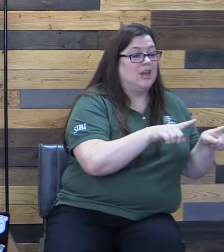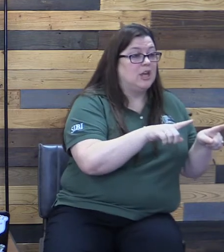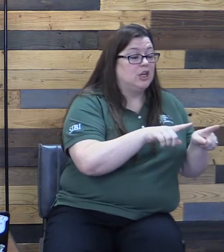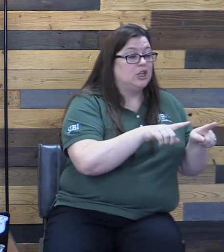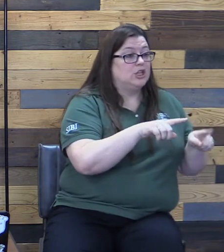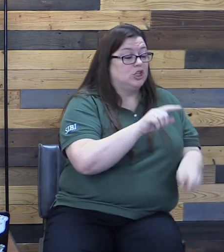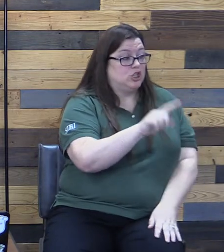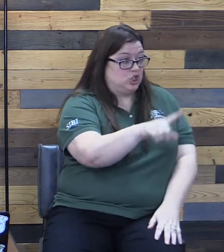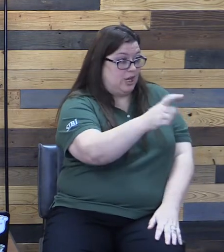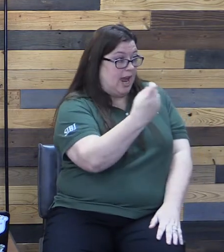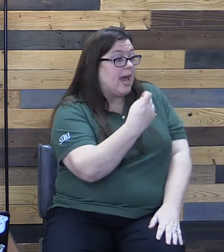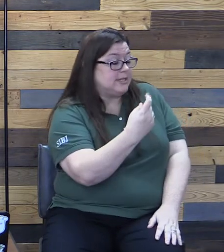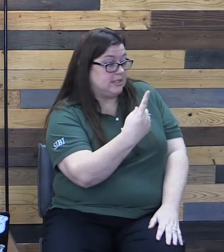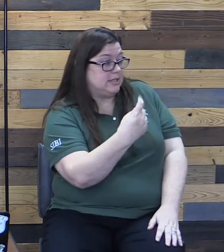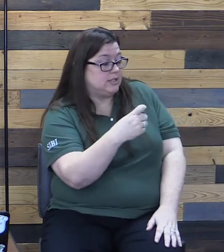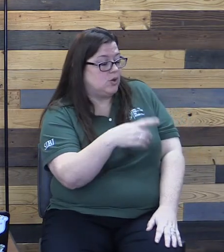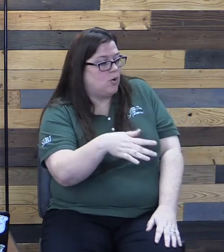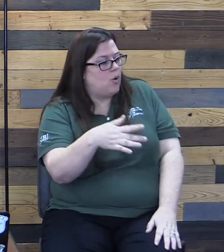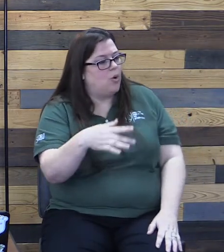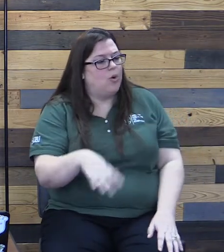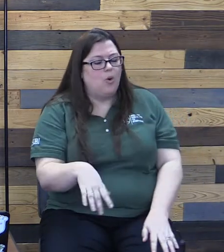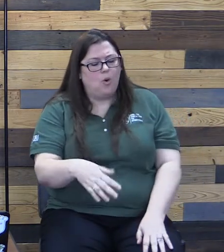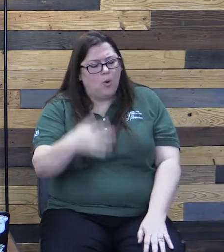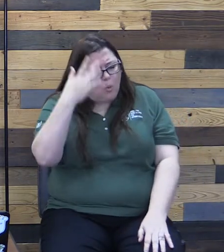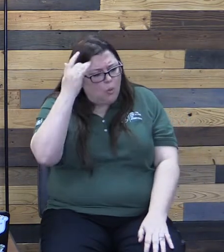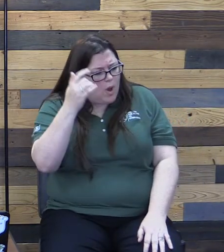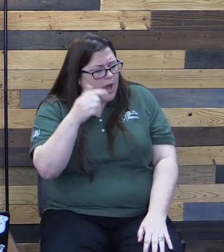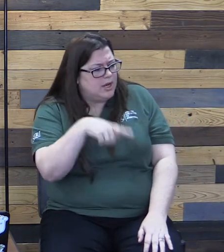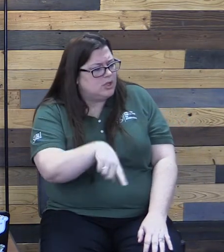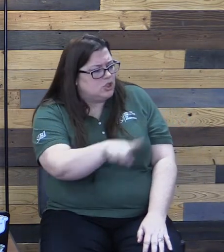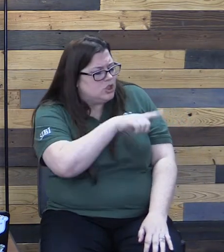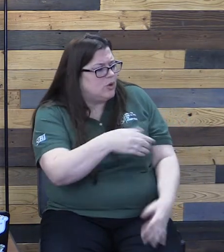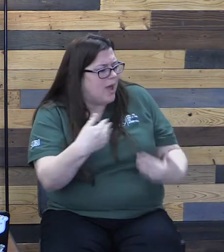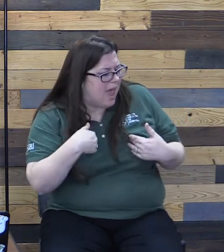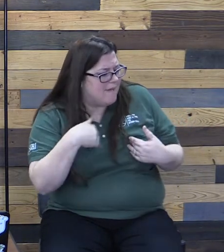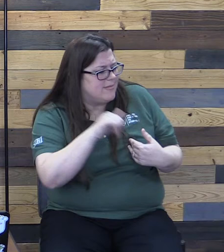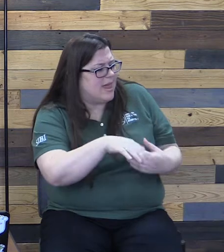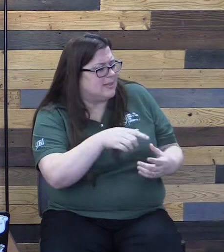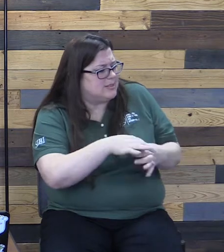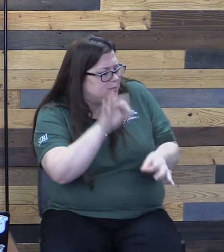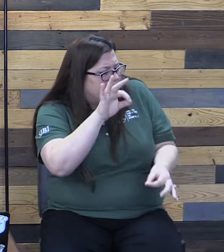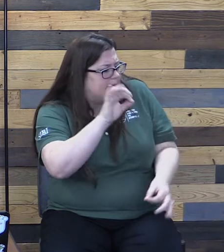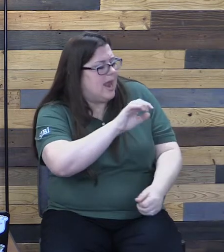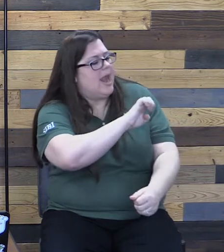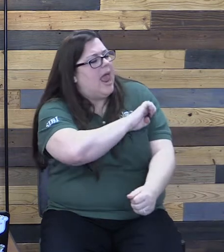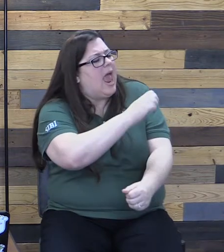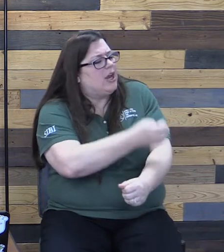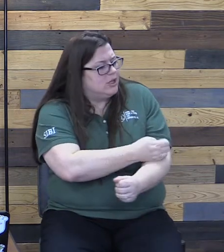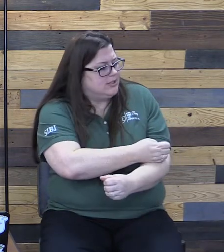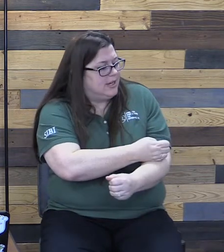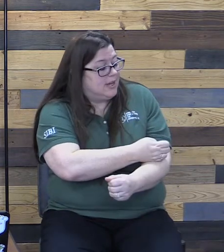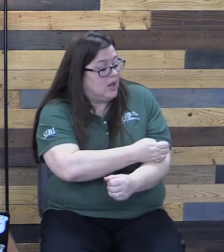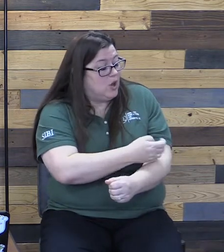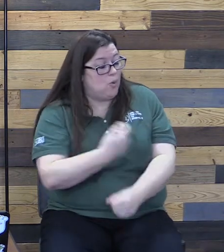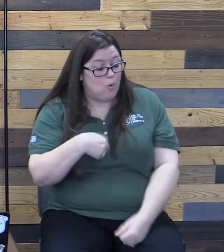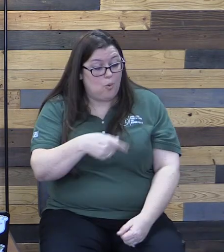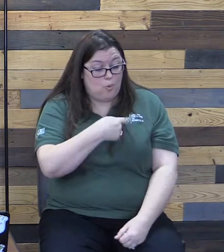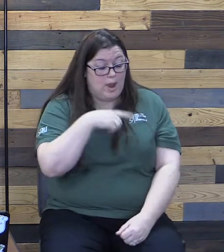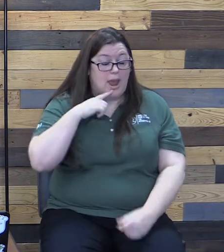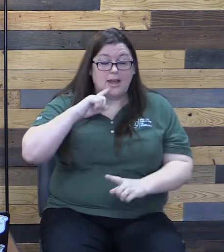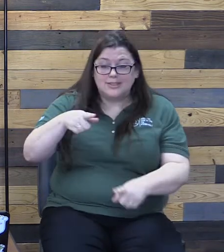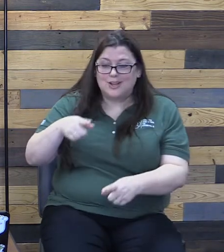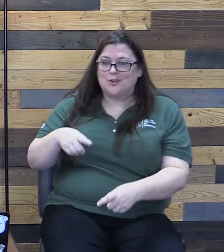she's like, why do you guys have this kind of spirit? Why is this energy here? And she's, and we answered,